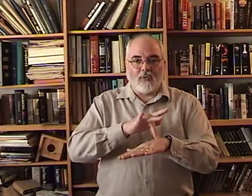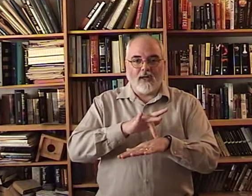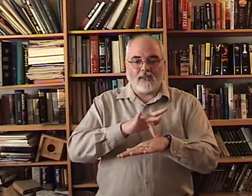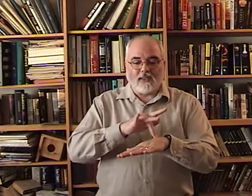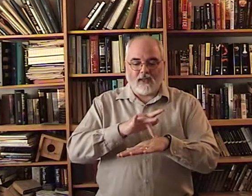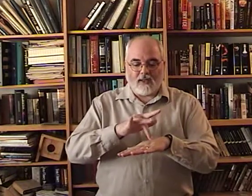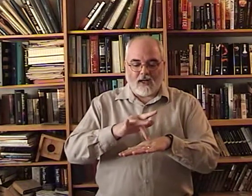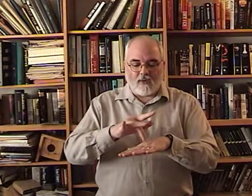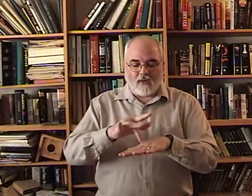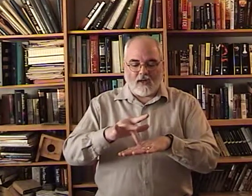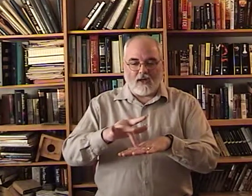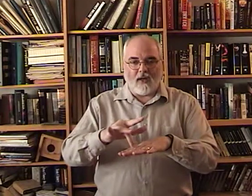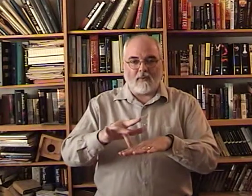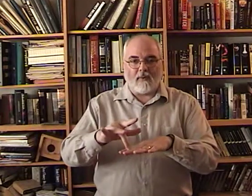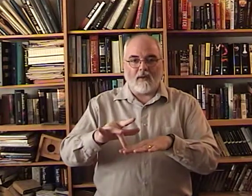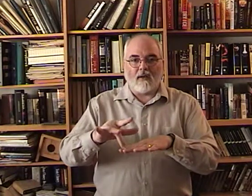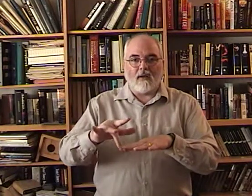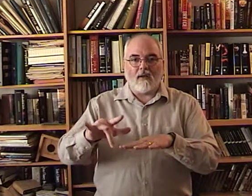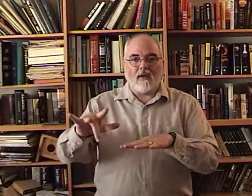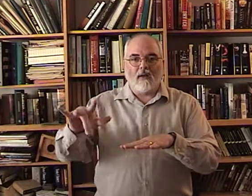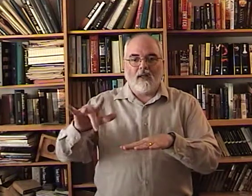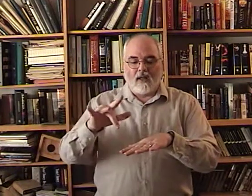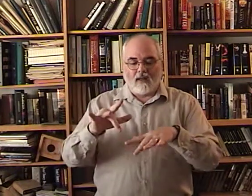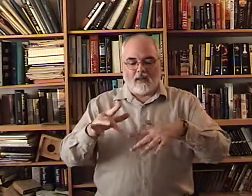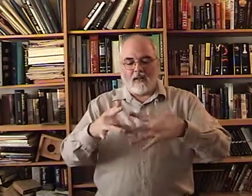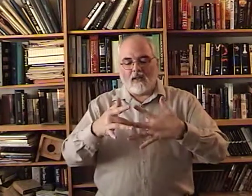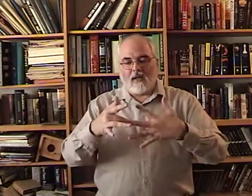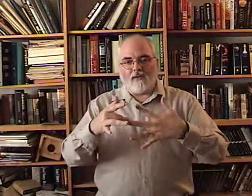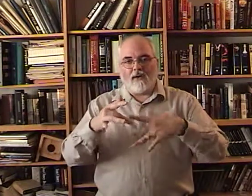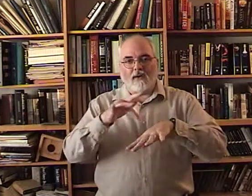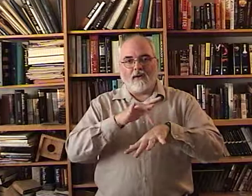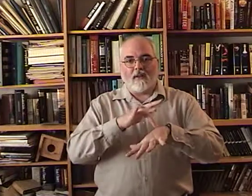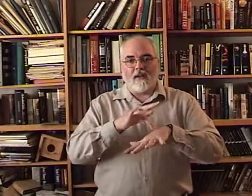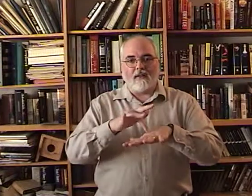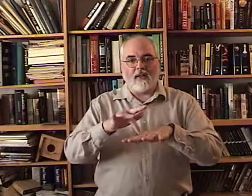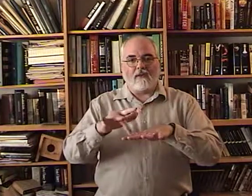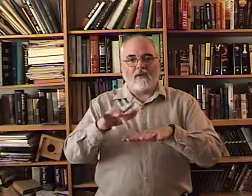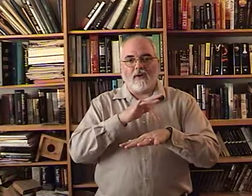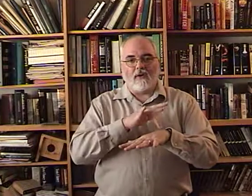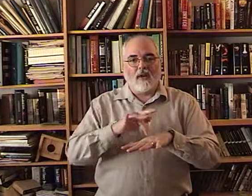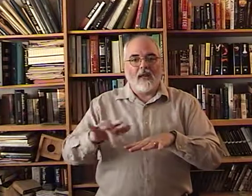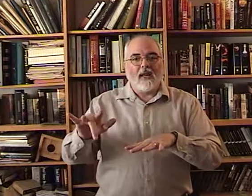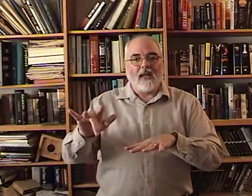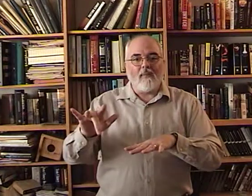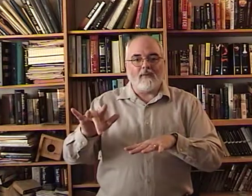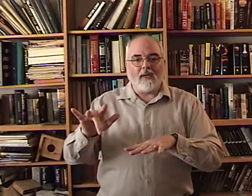wrist and just kind of run up. The other finger to the end of the other finger. Empty.